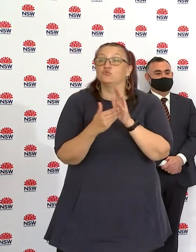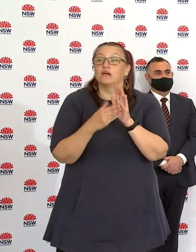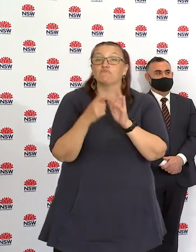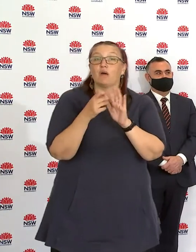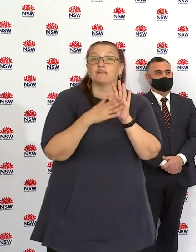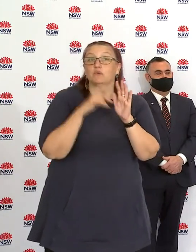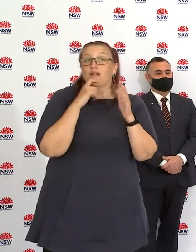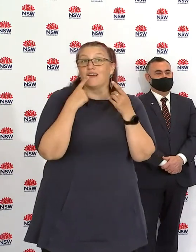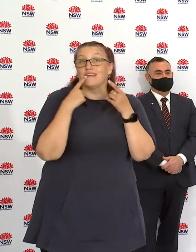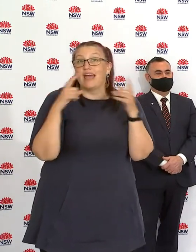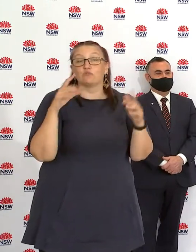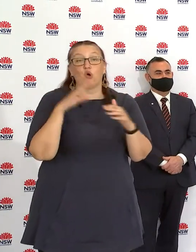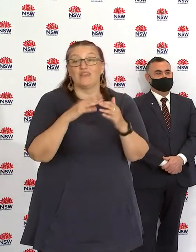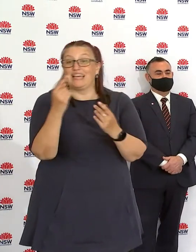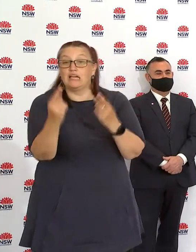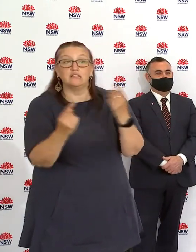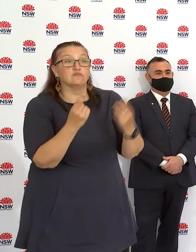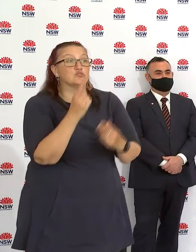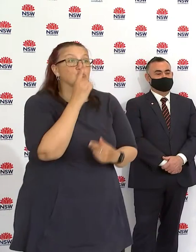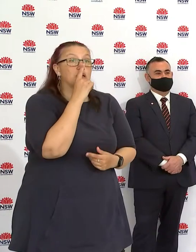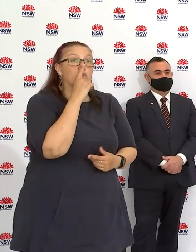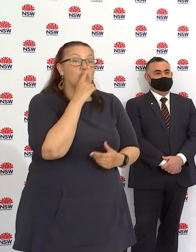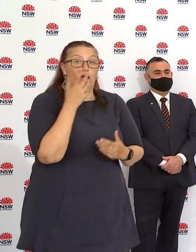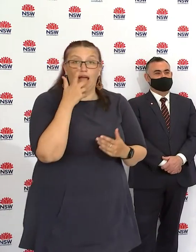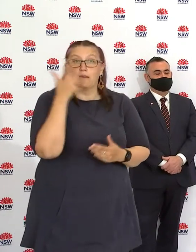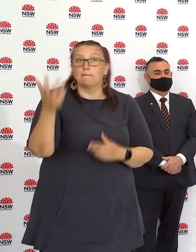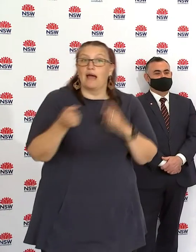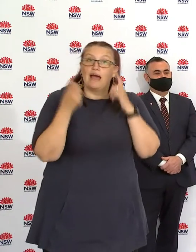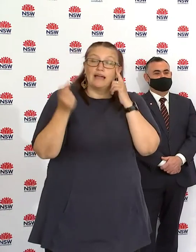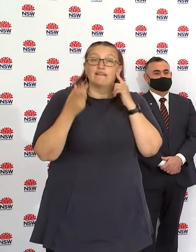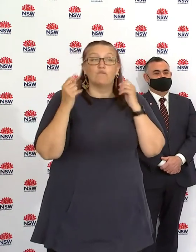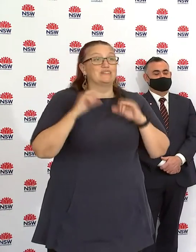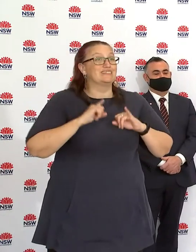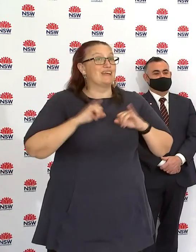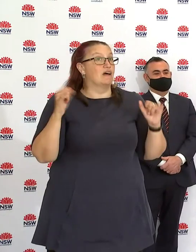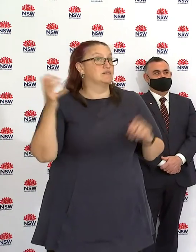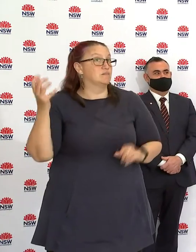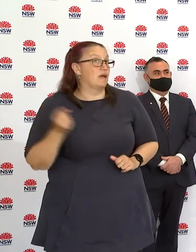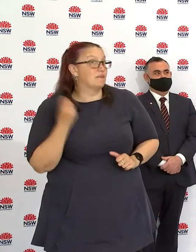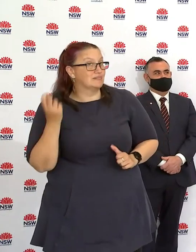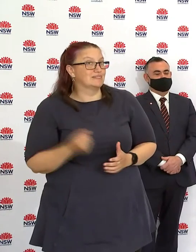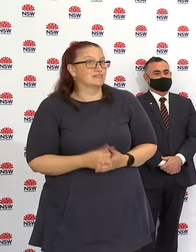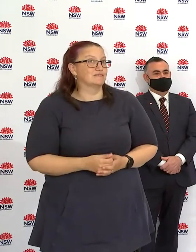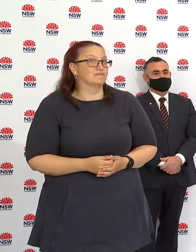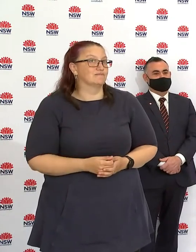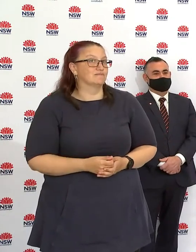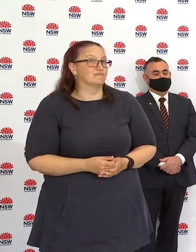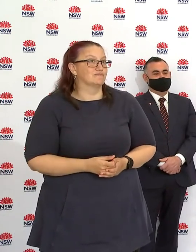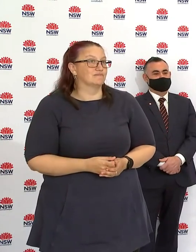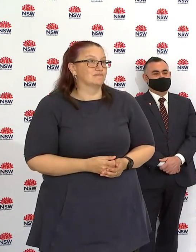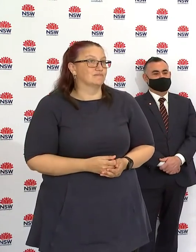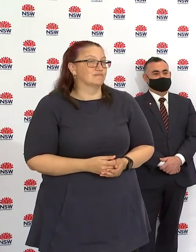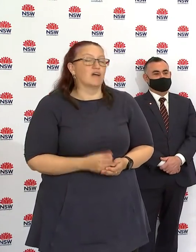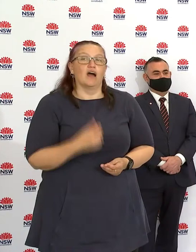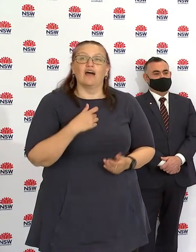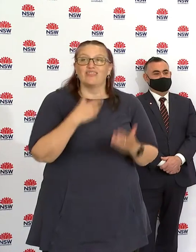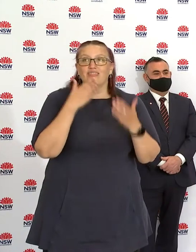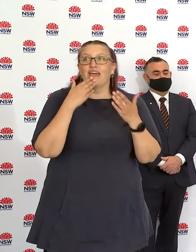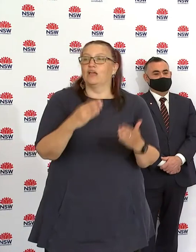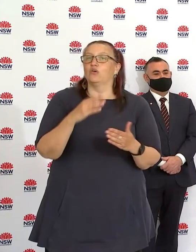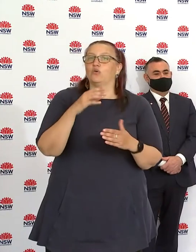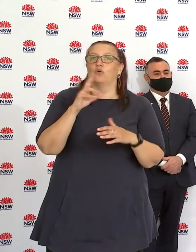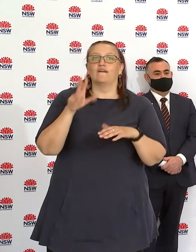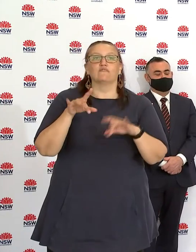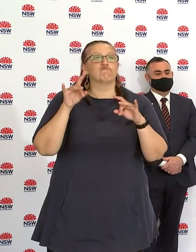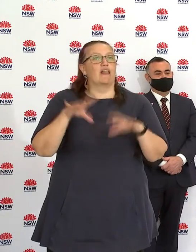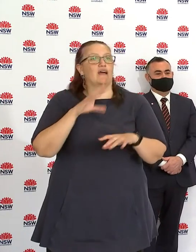in relation to those individual payments, those disaster payments and expansion of that program. I appreciate the consideration they've given to the